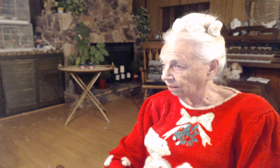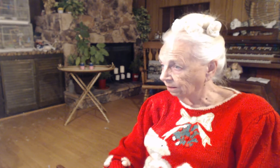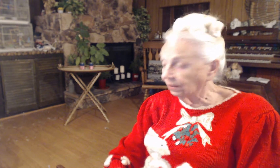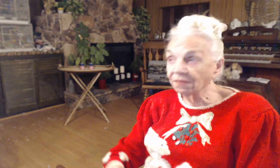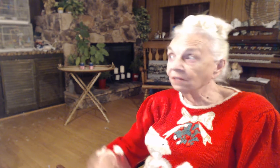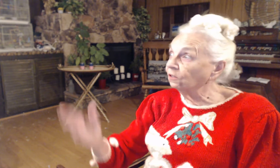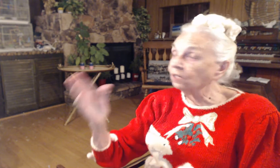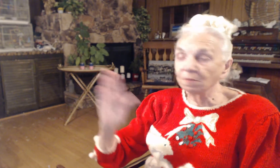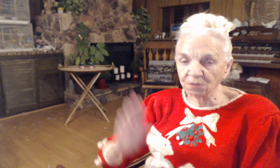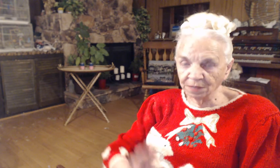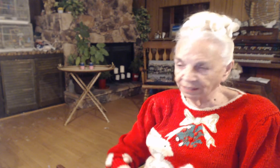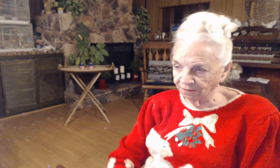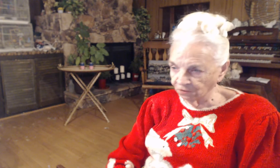They think there are demons behind every tree.